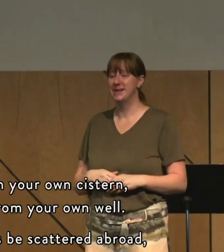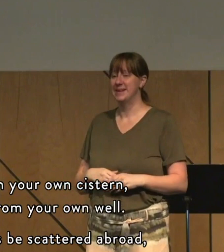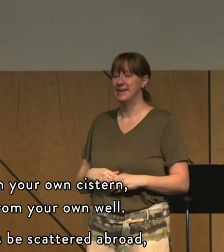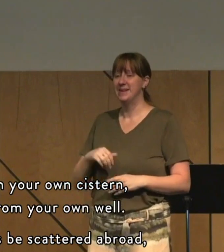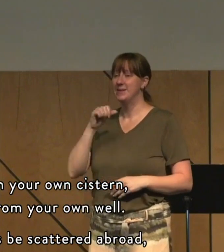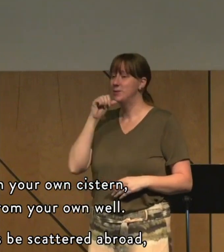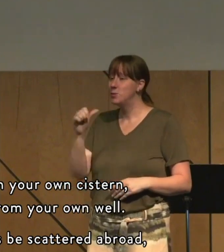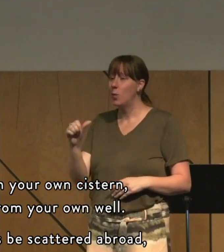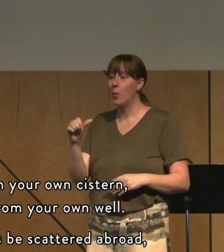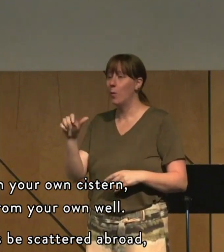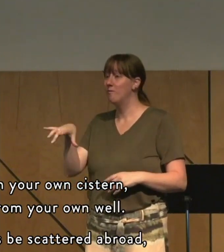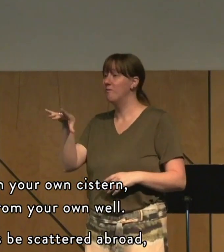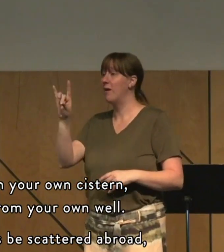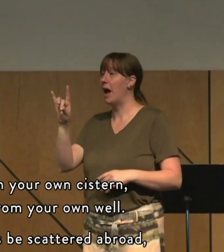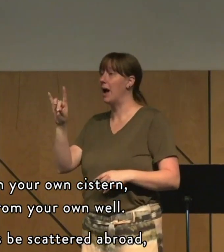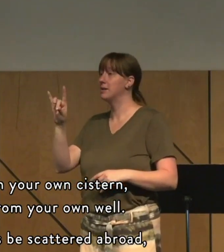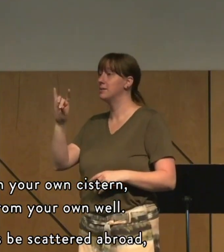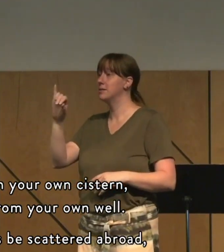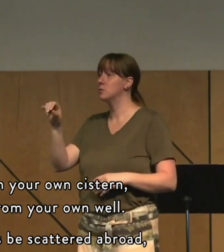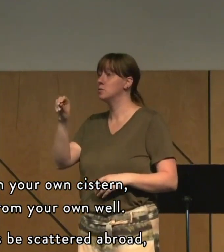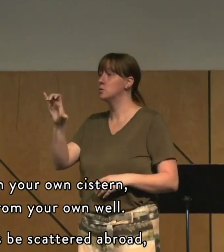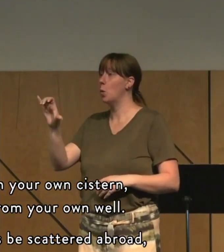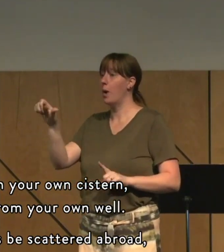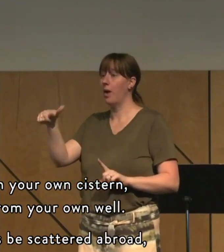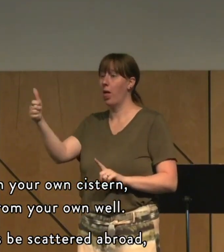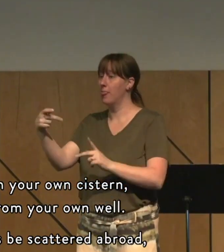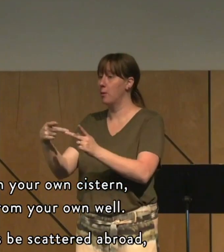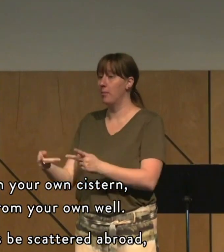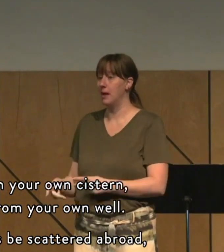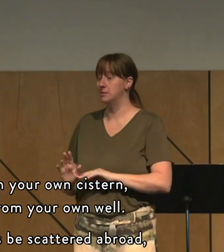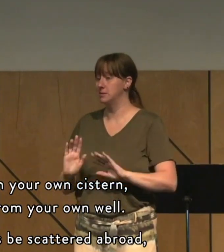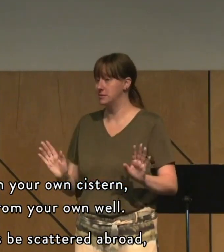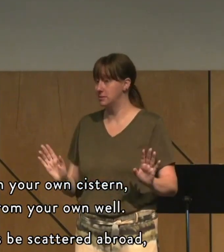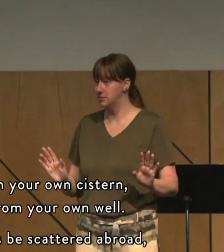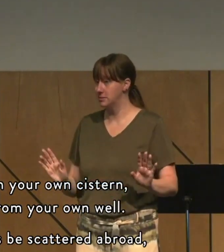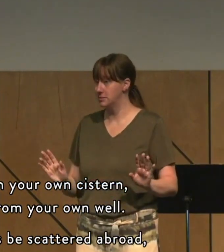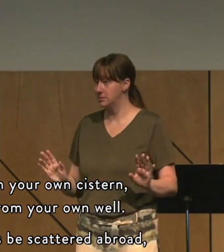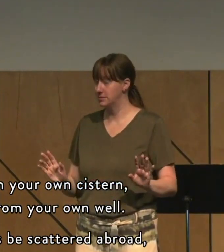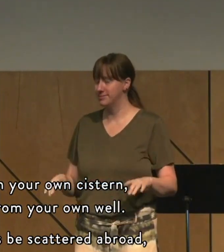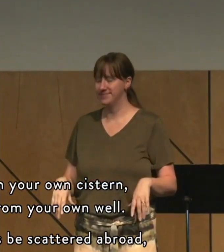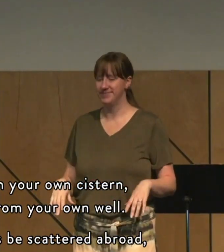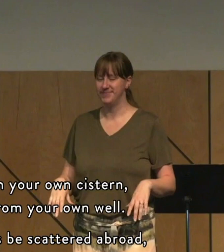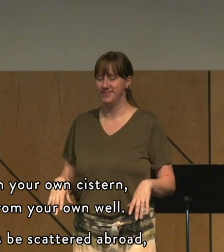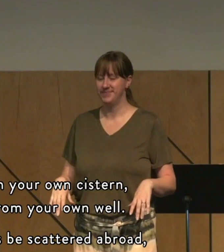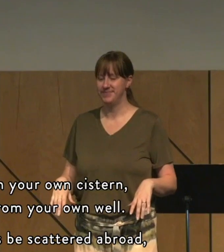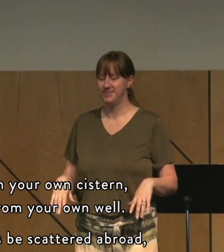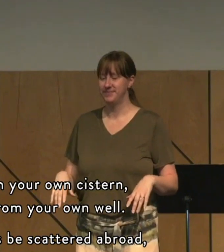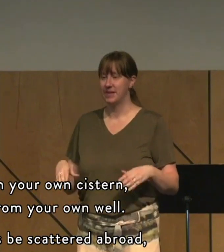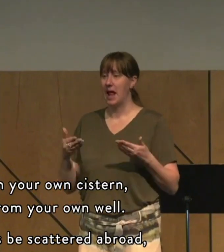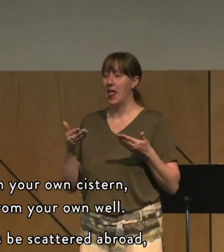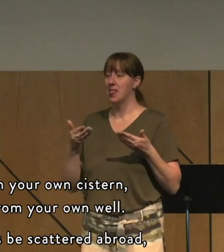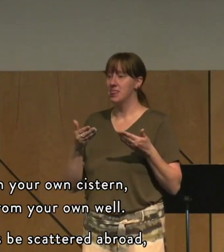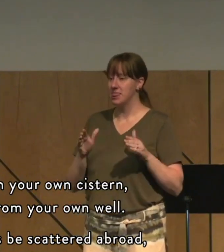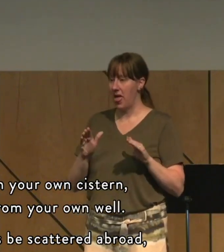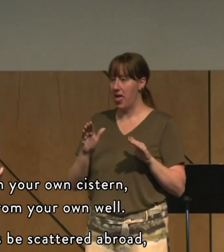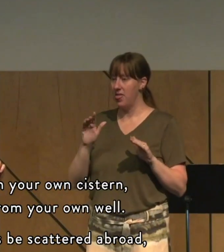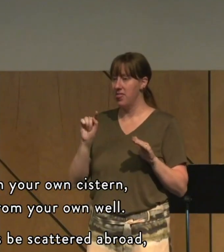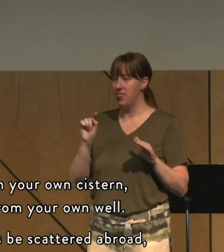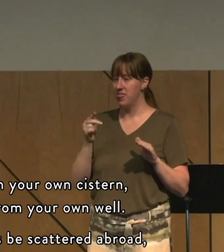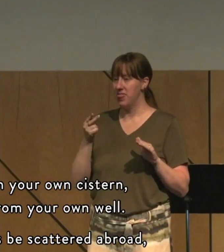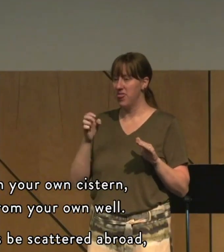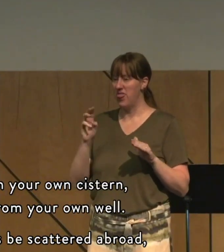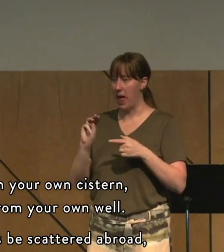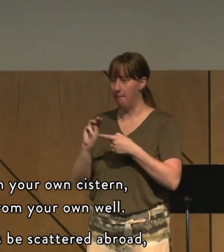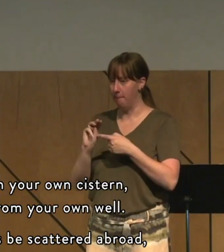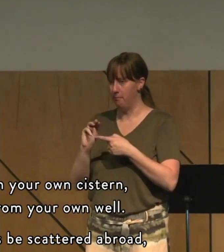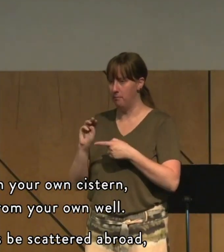else. He continues, verse 17. Let them. What is them? Them is the cistern